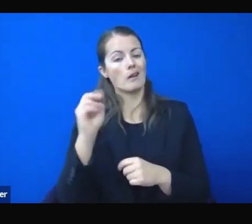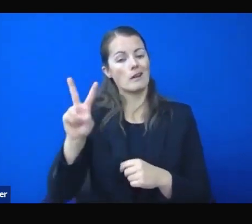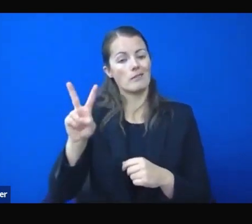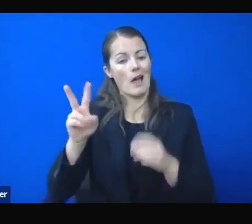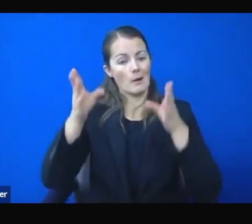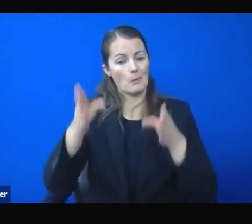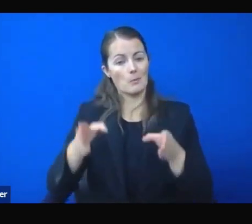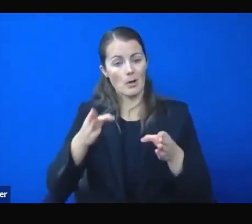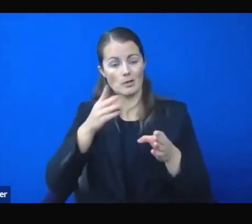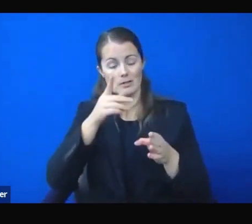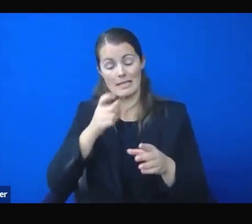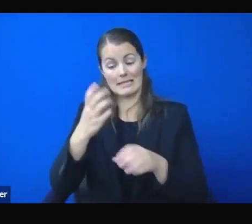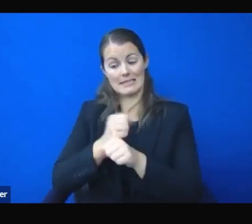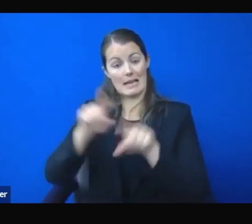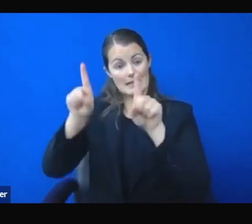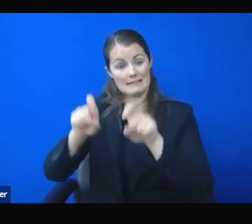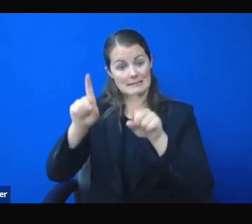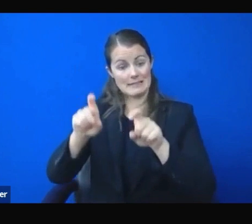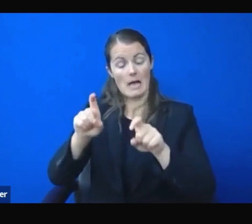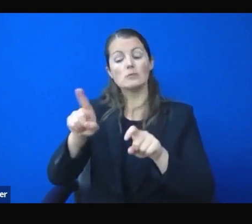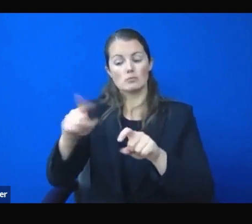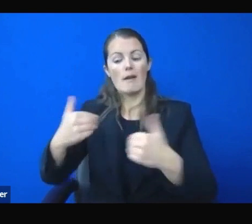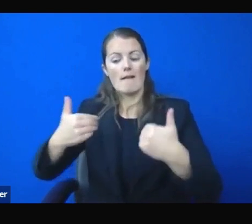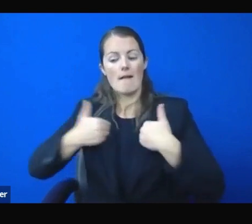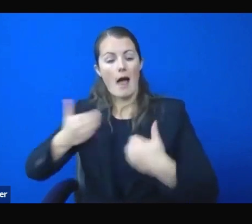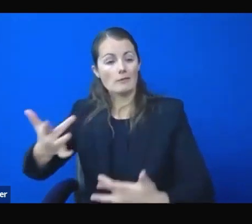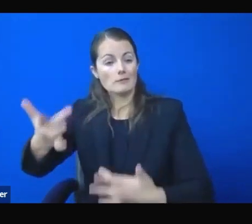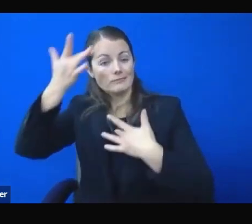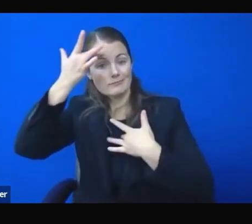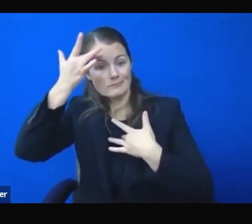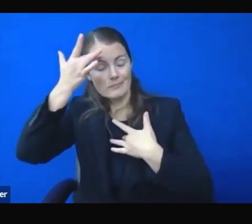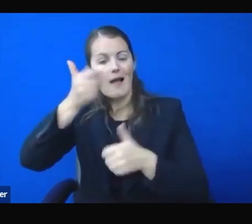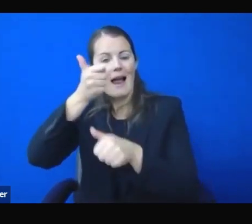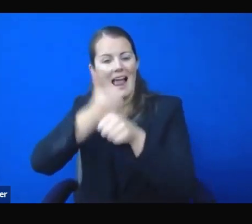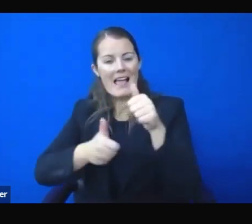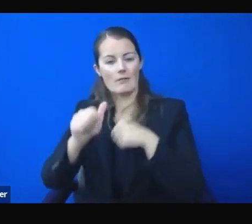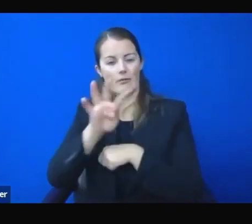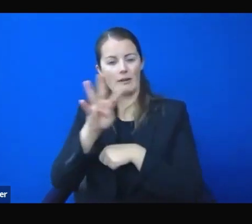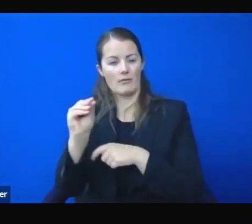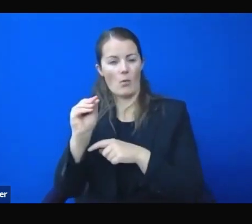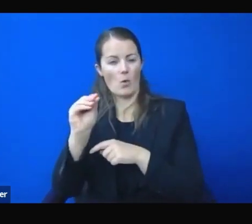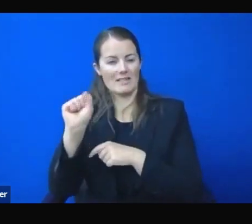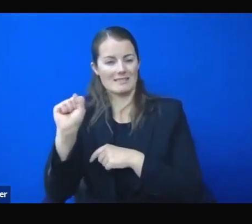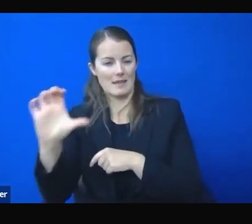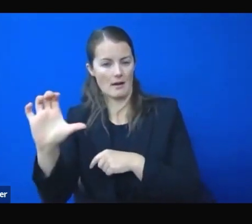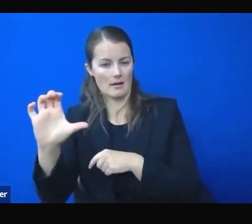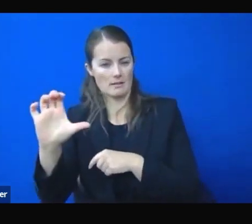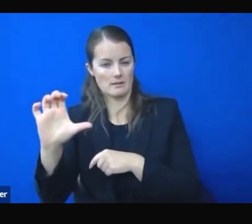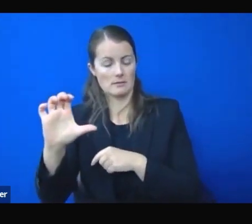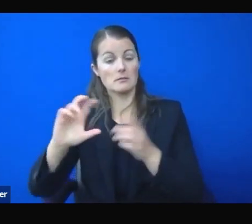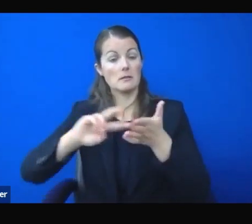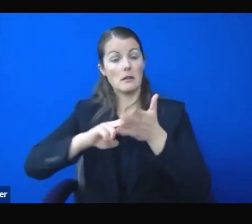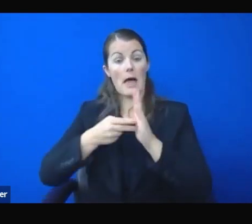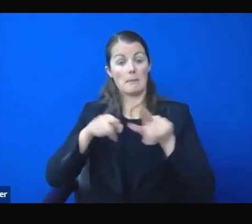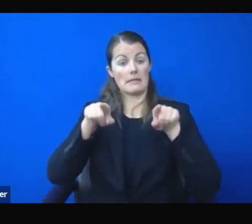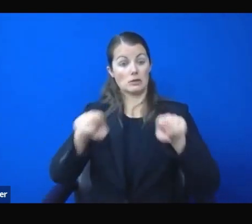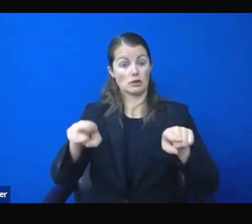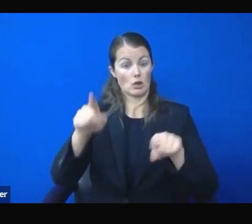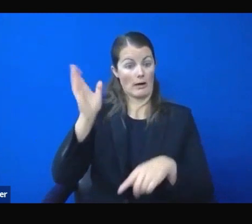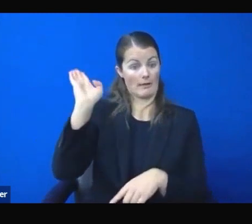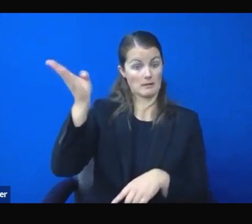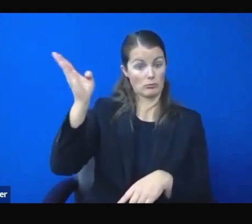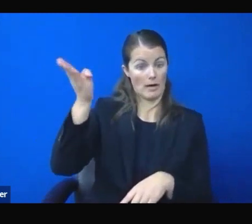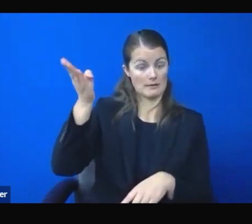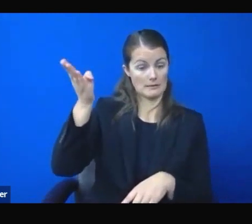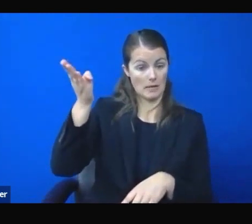cases in 30 minutes. Approximately the time frame I've been speaking to you, and every hour and 15 minutes,